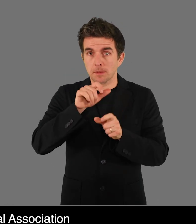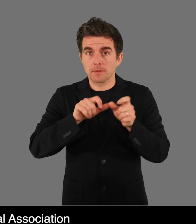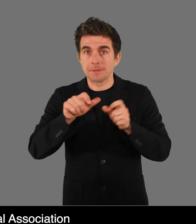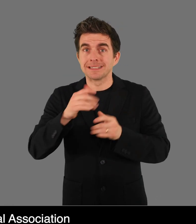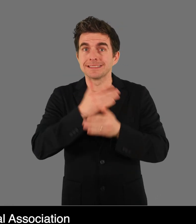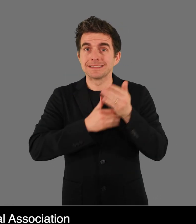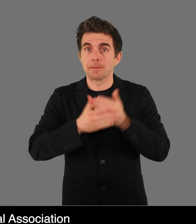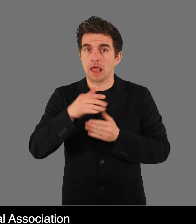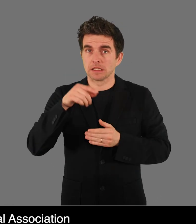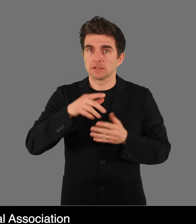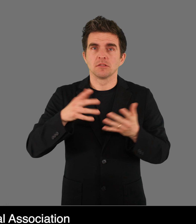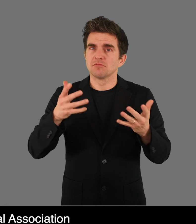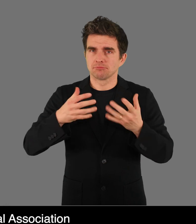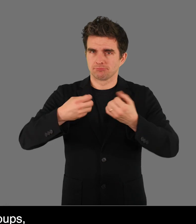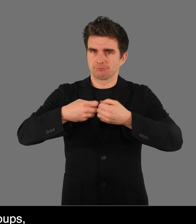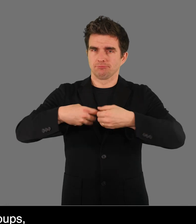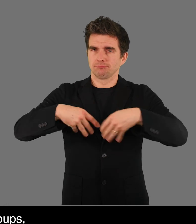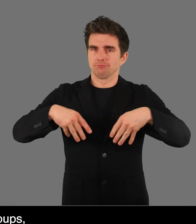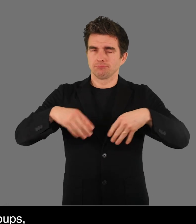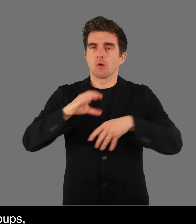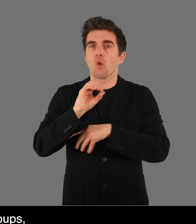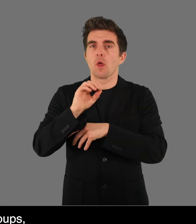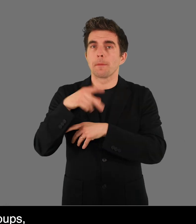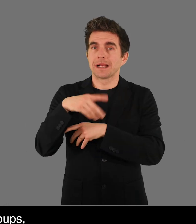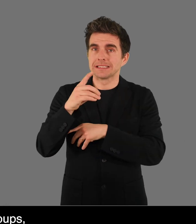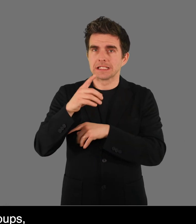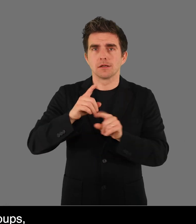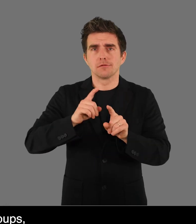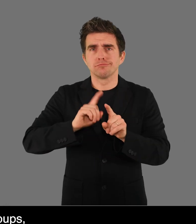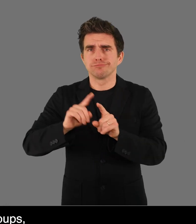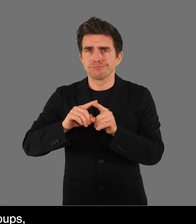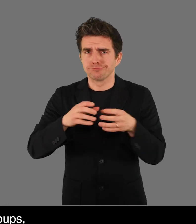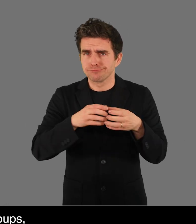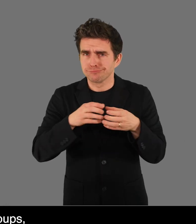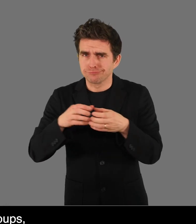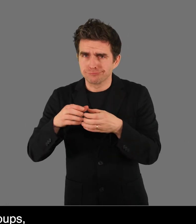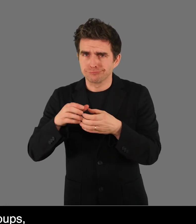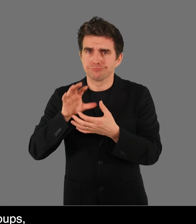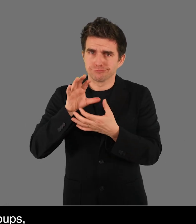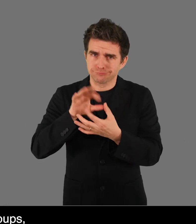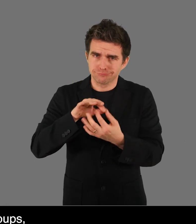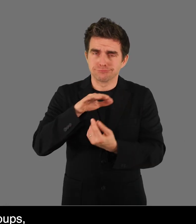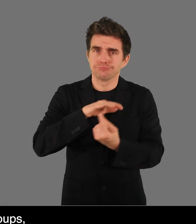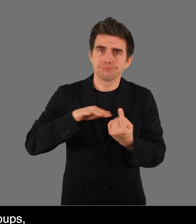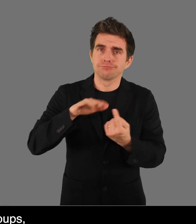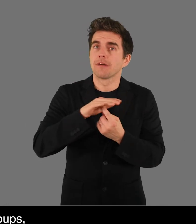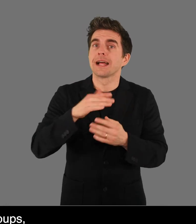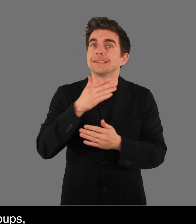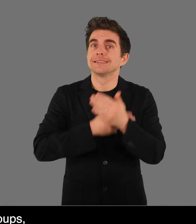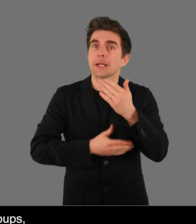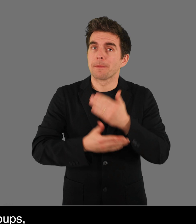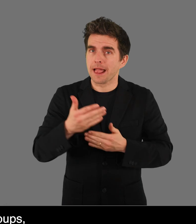Disabilities is an umbrella body of OPDs and other groups